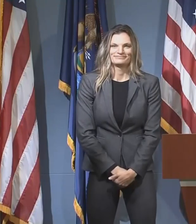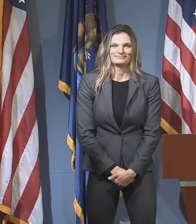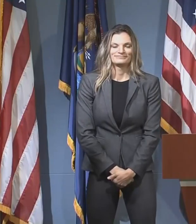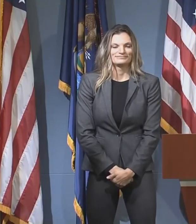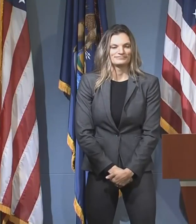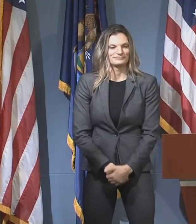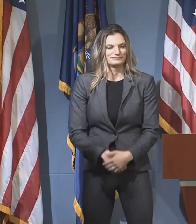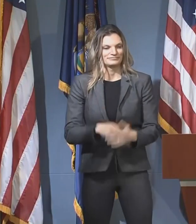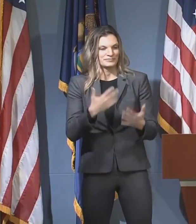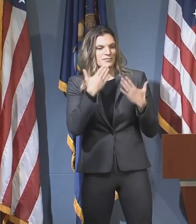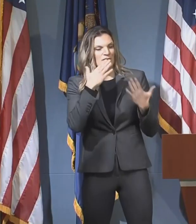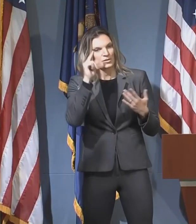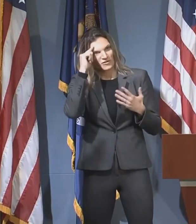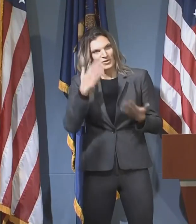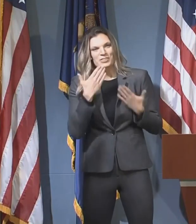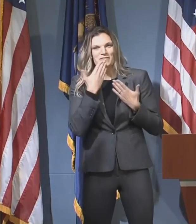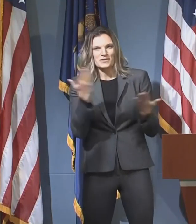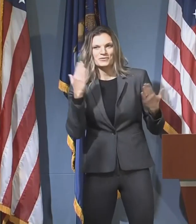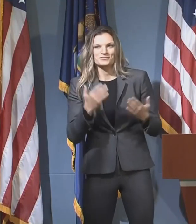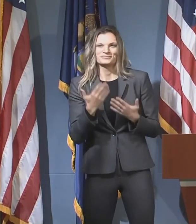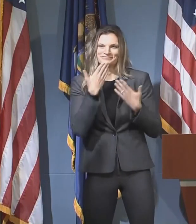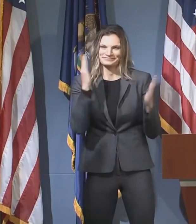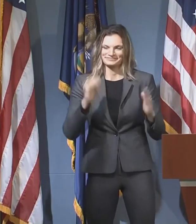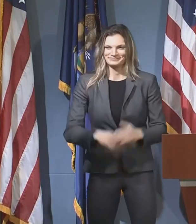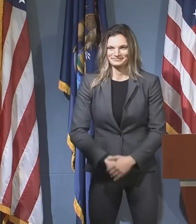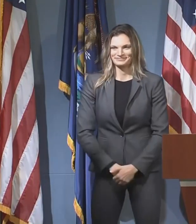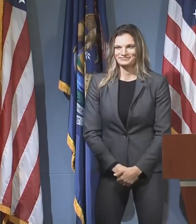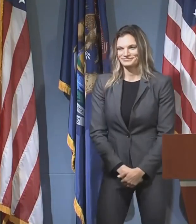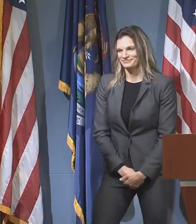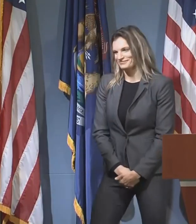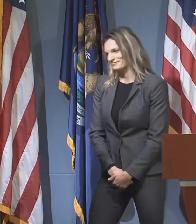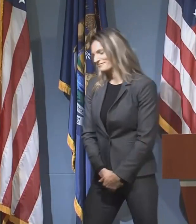Thank you, Governor. Thank you, everybody. Thank you.